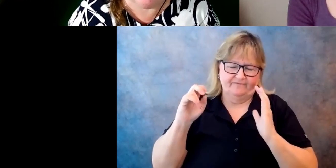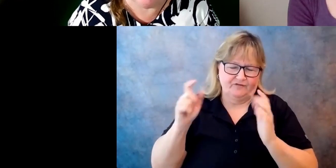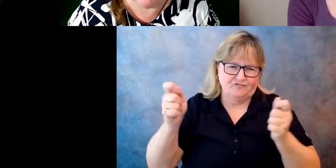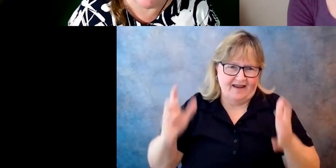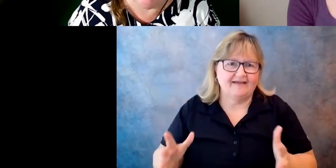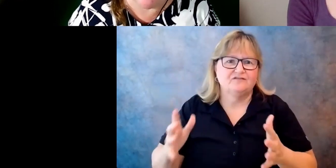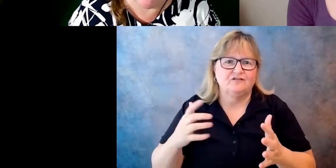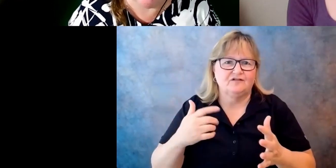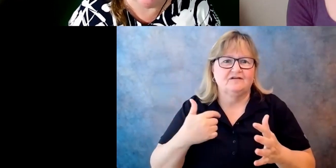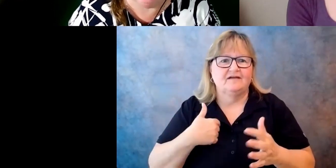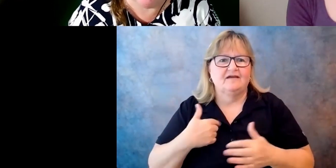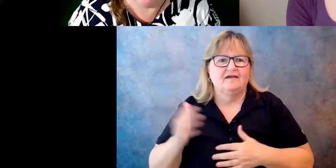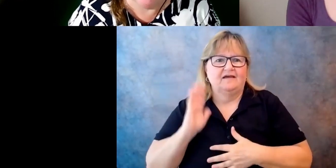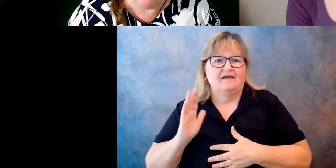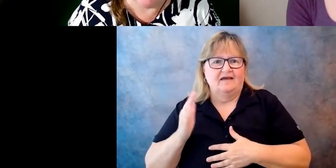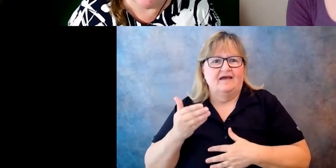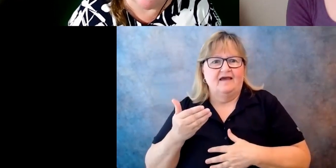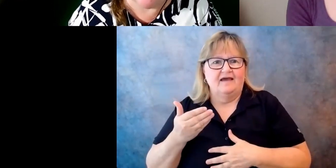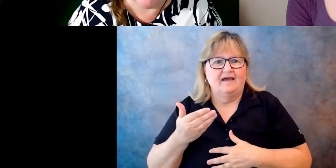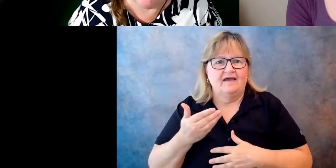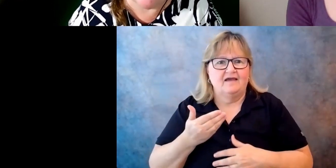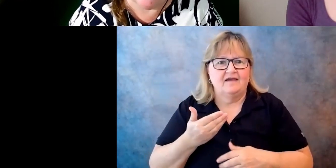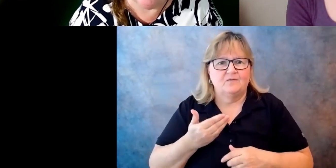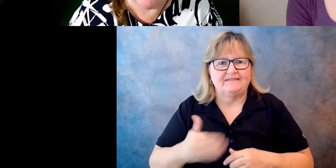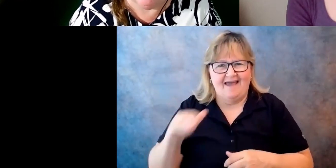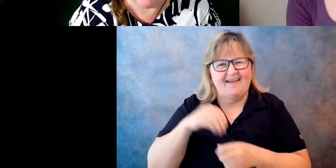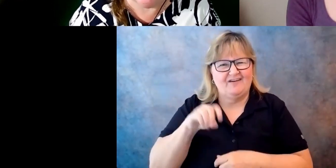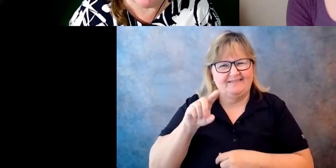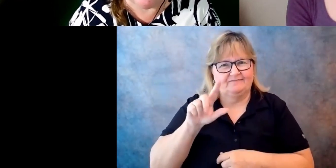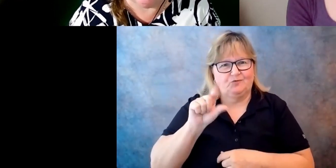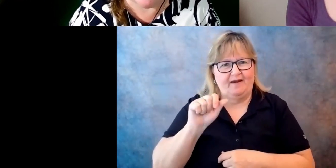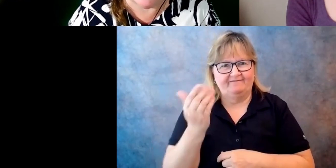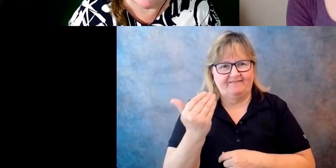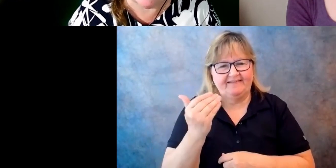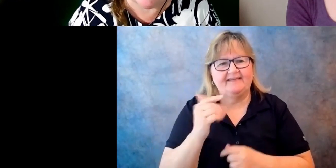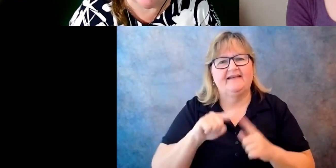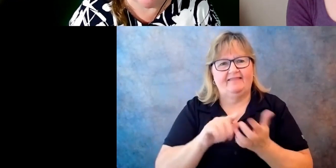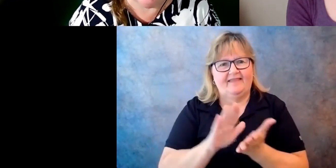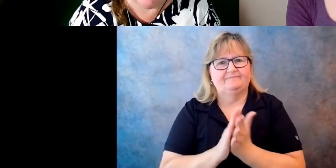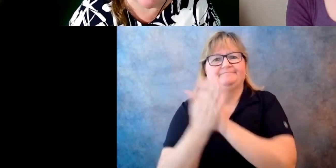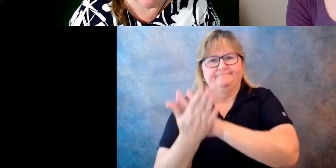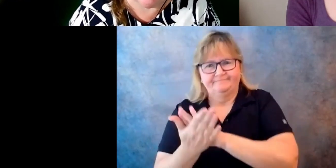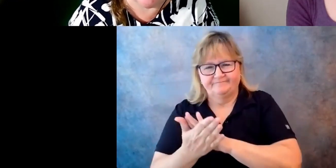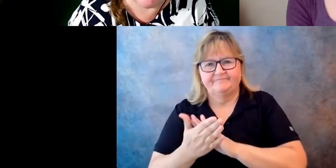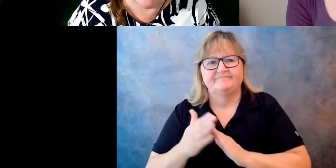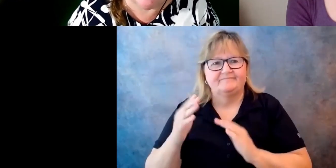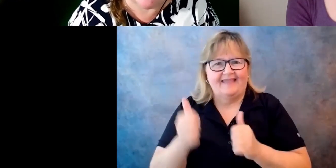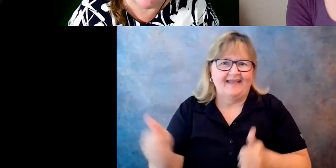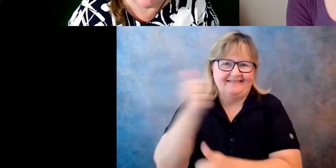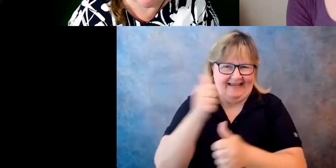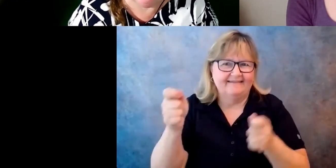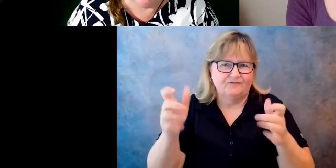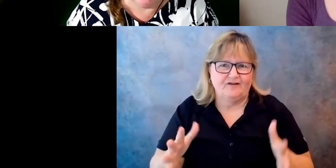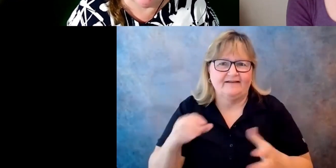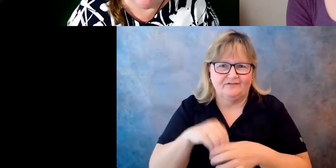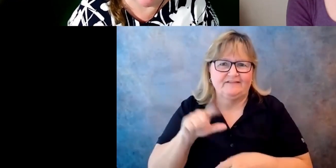and I was hired as the deputy in 2015, and then went on to be hired as the executive director in 2017.